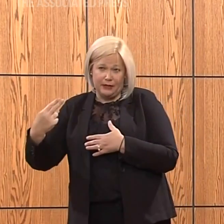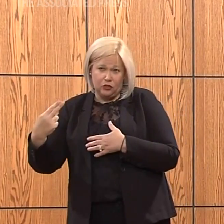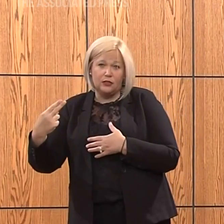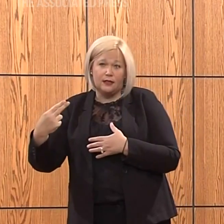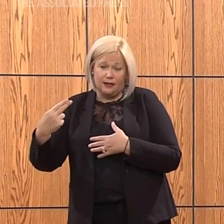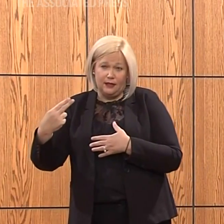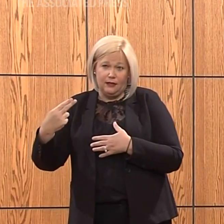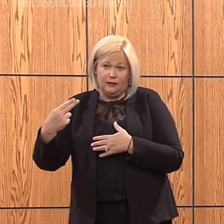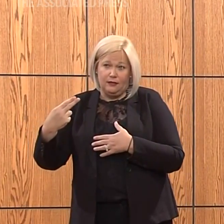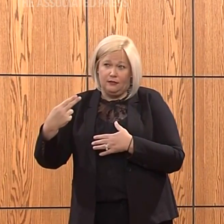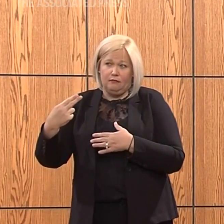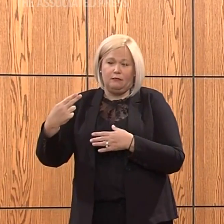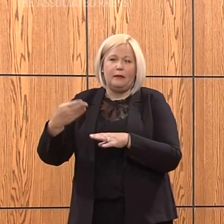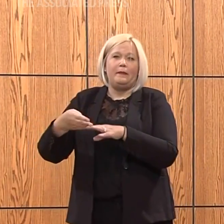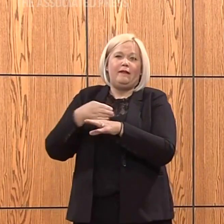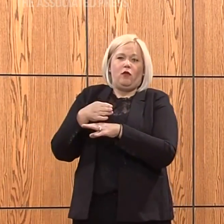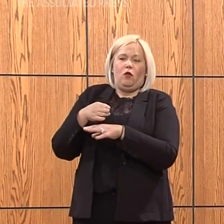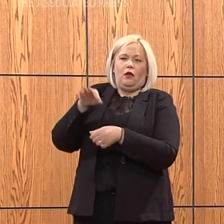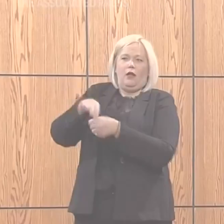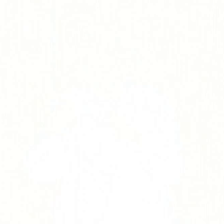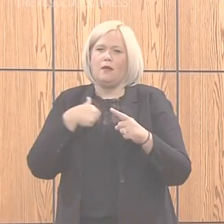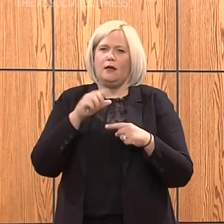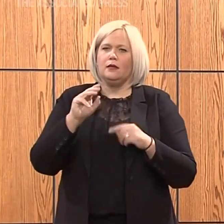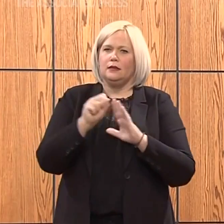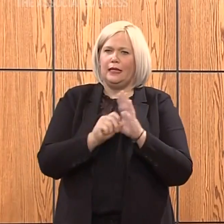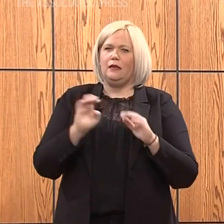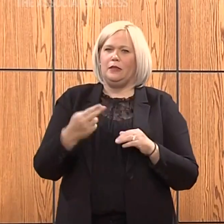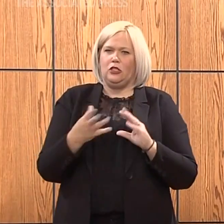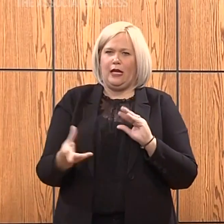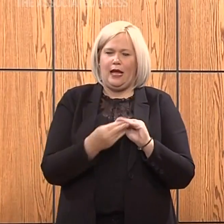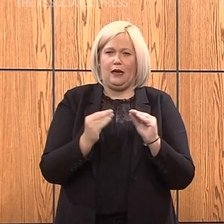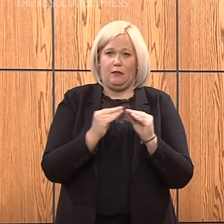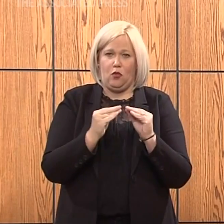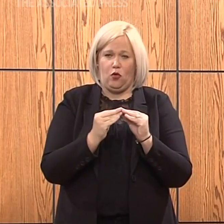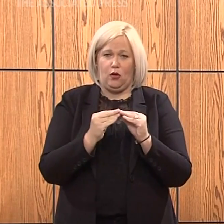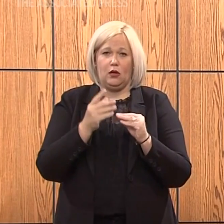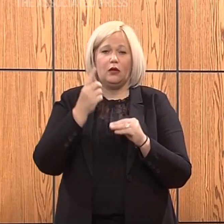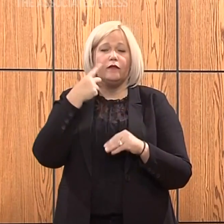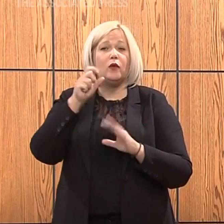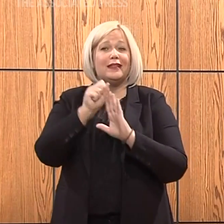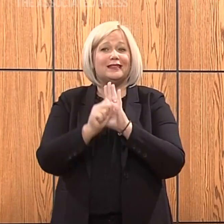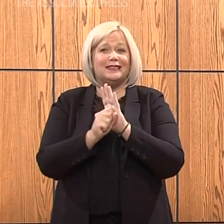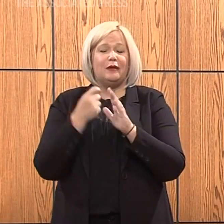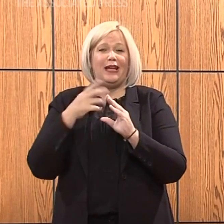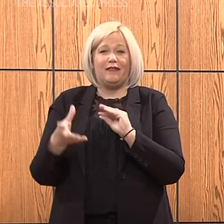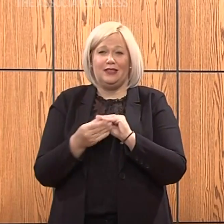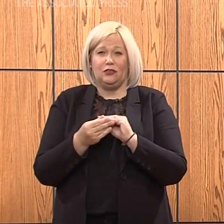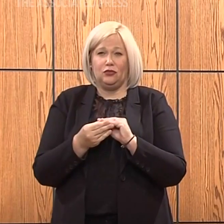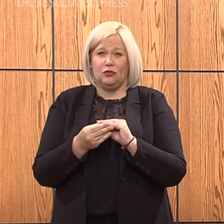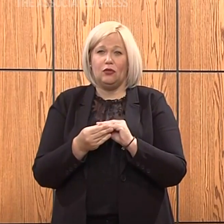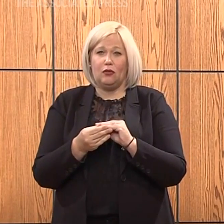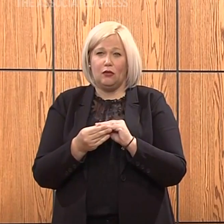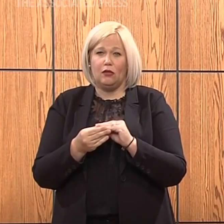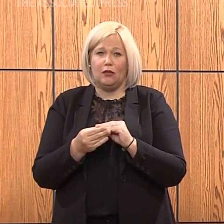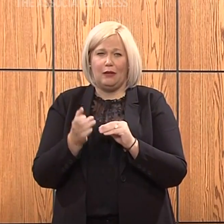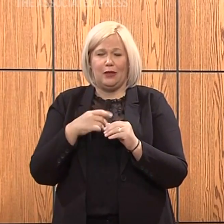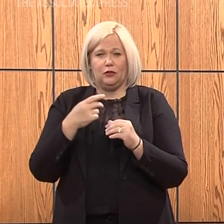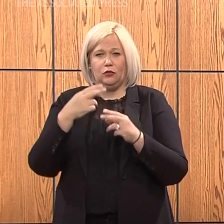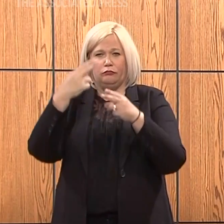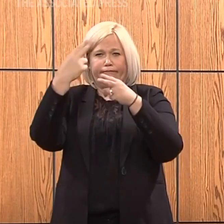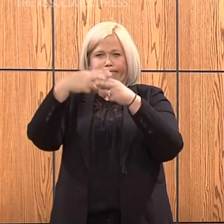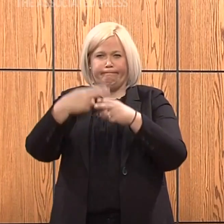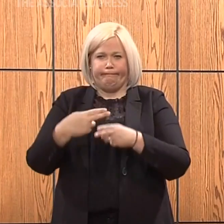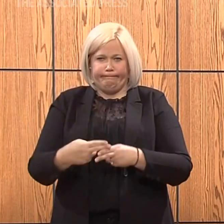before the number of election. On account of the state, we have additional charges, so I'd like to